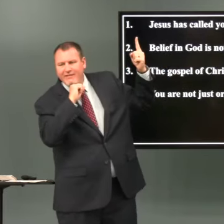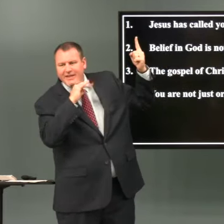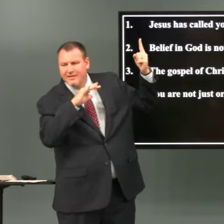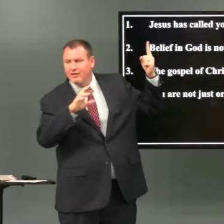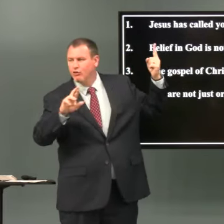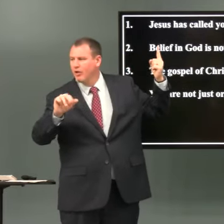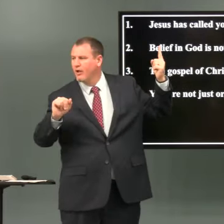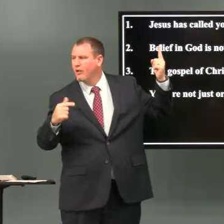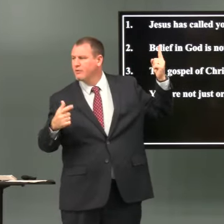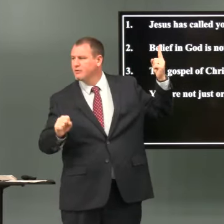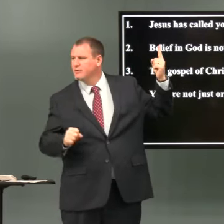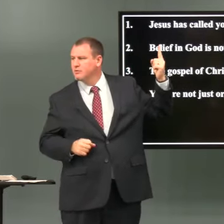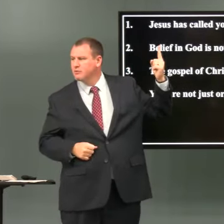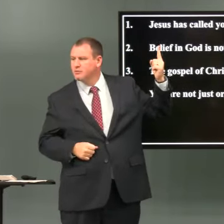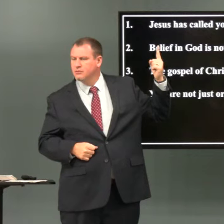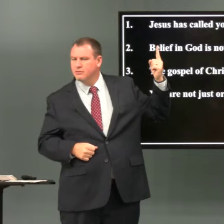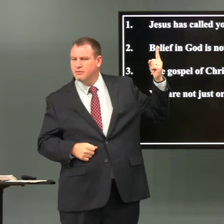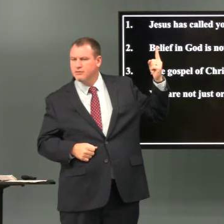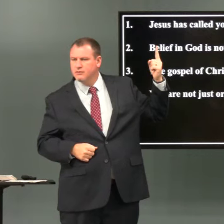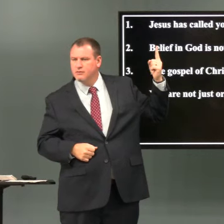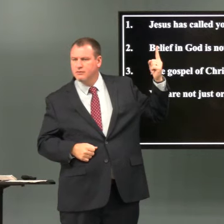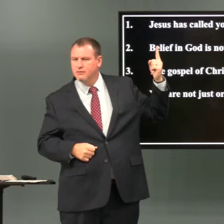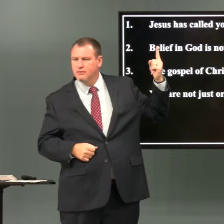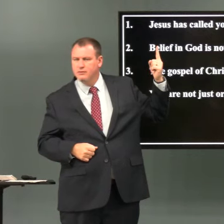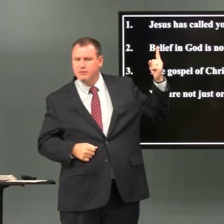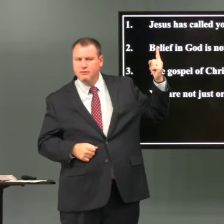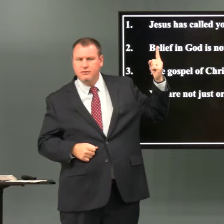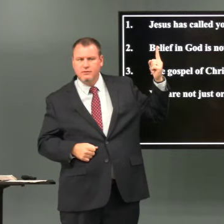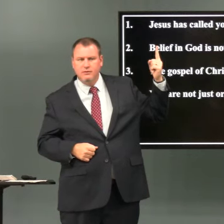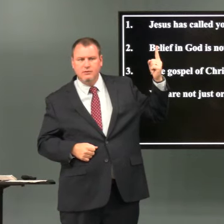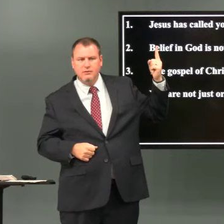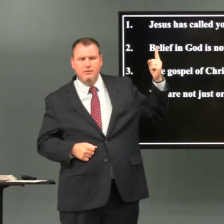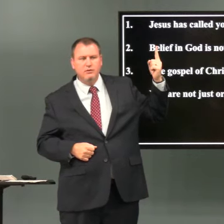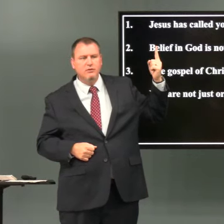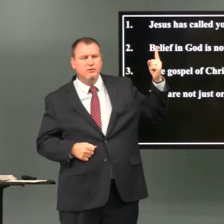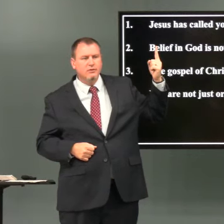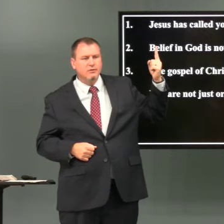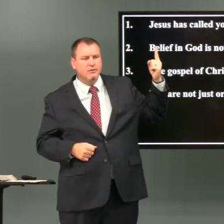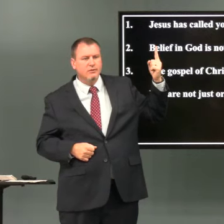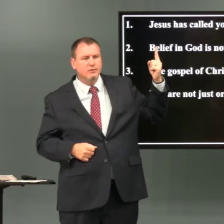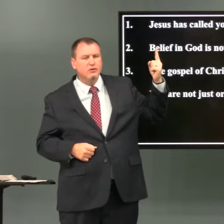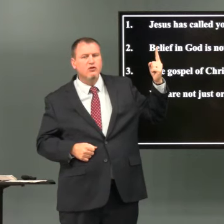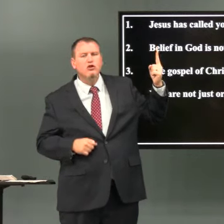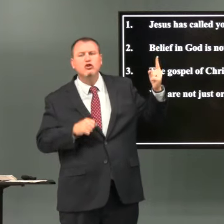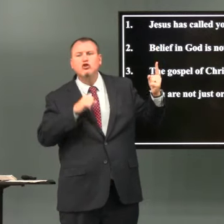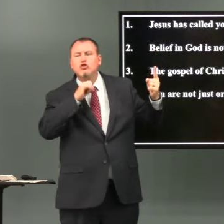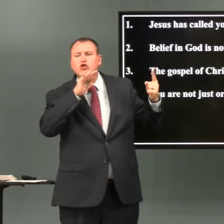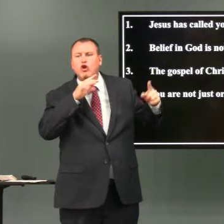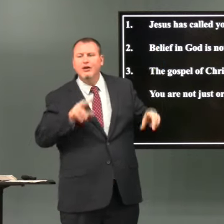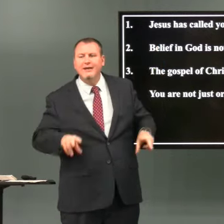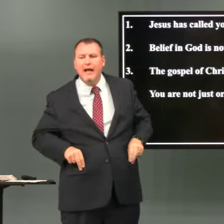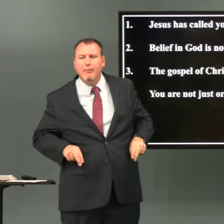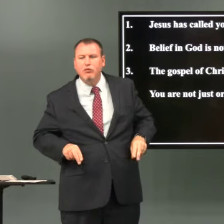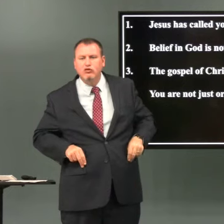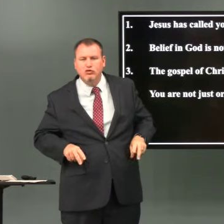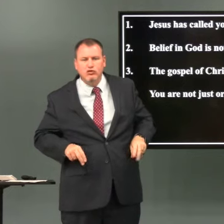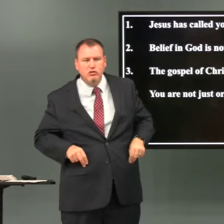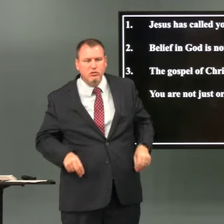are to him as filthy rags other people may call them good you know